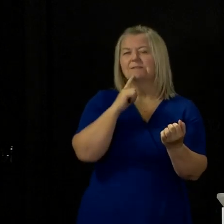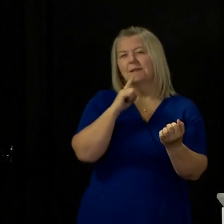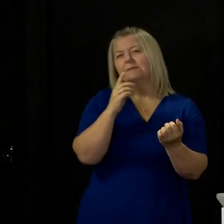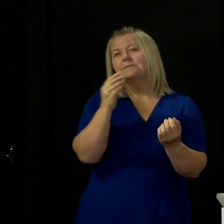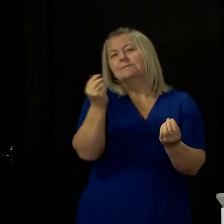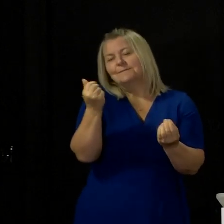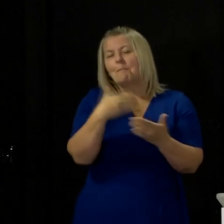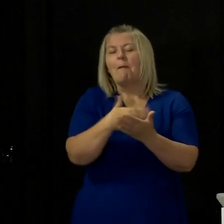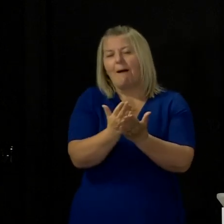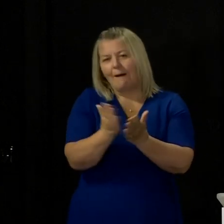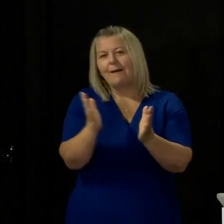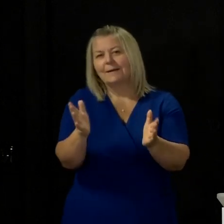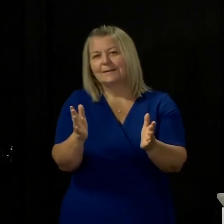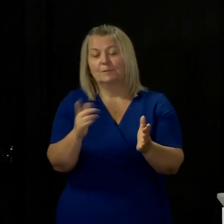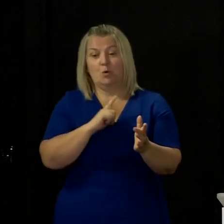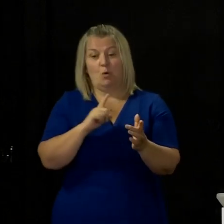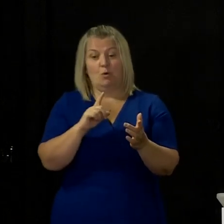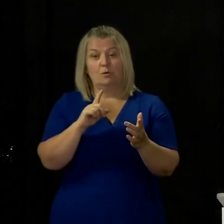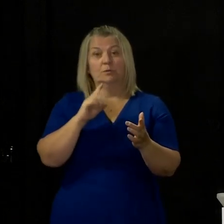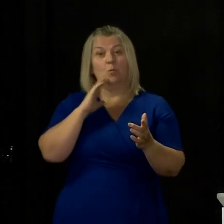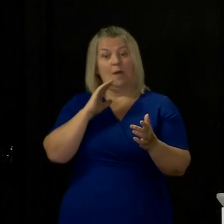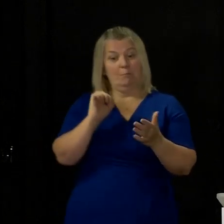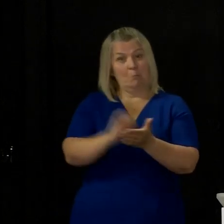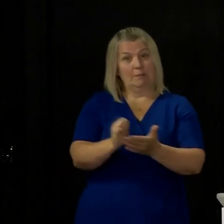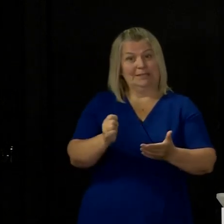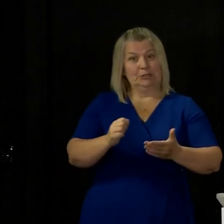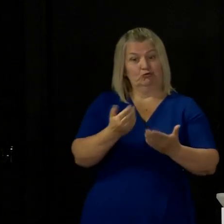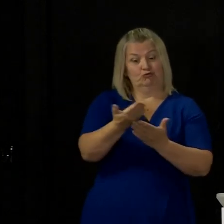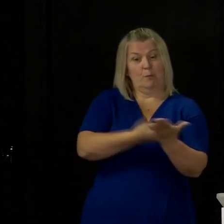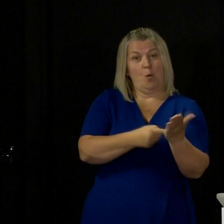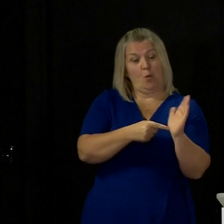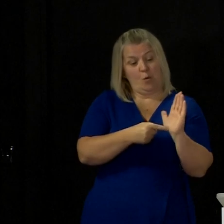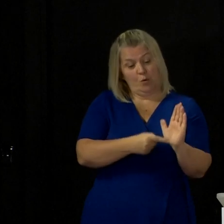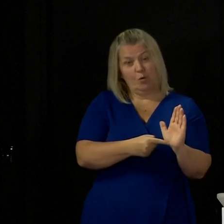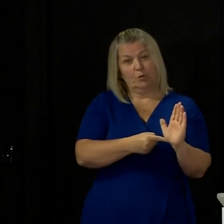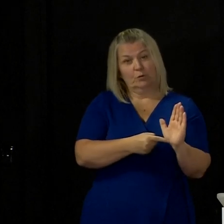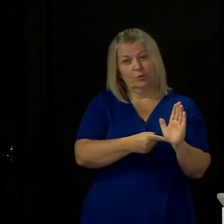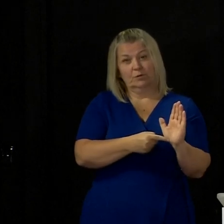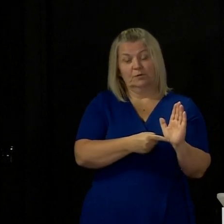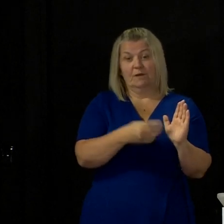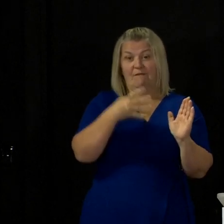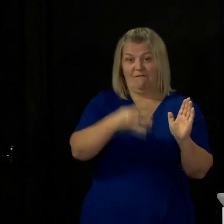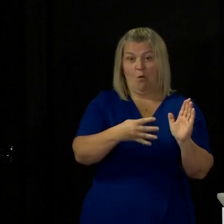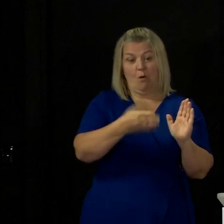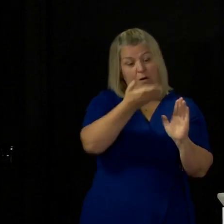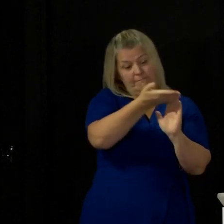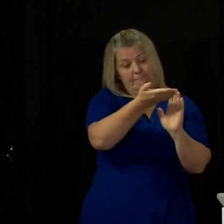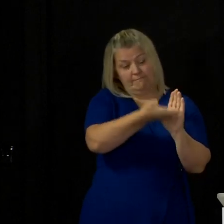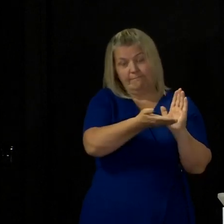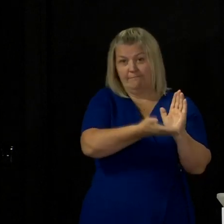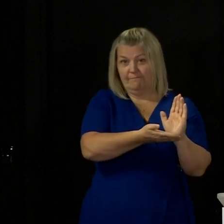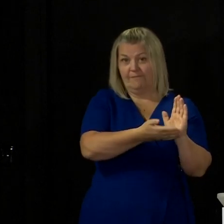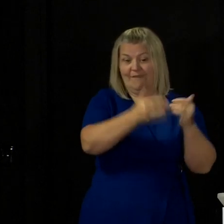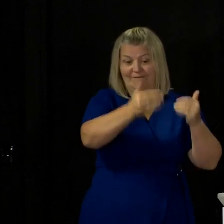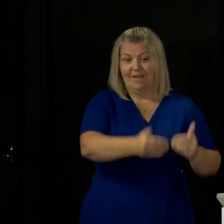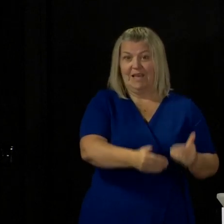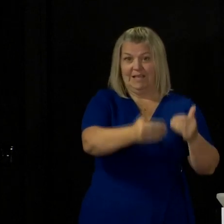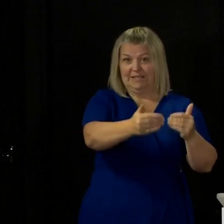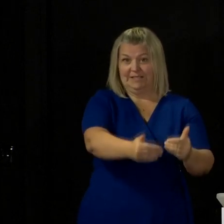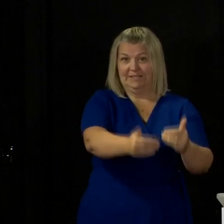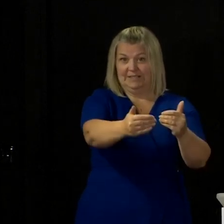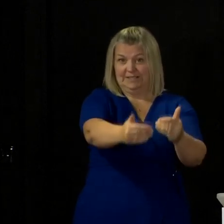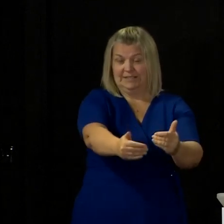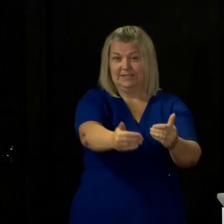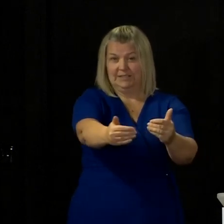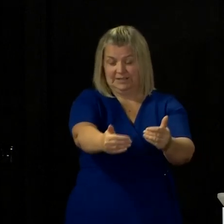said when we published the route map that it may well be the case that when we move from one phase to another we don't move into every aspect of a new phase so